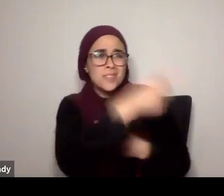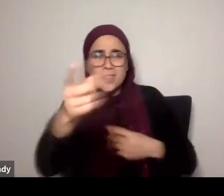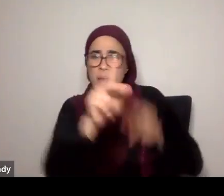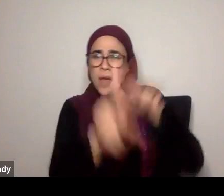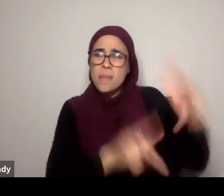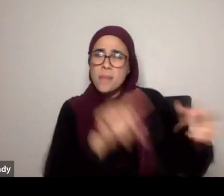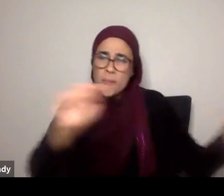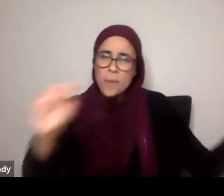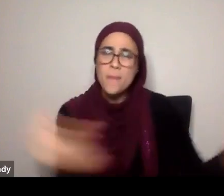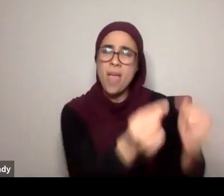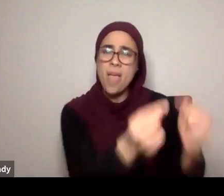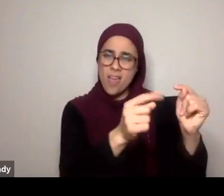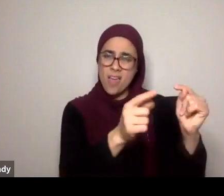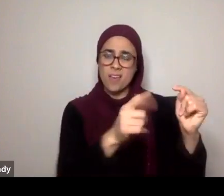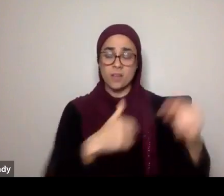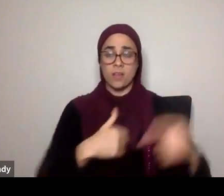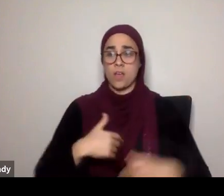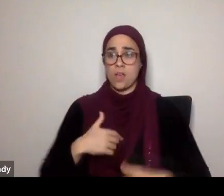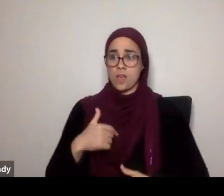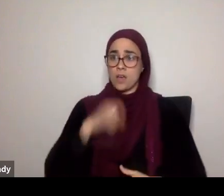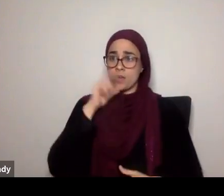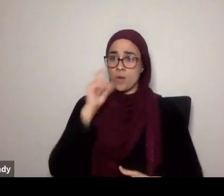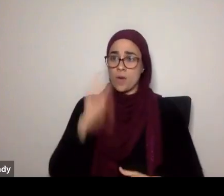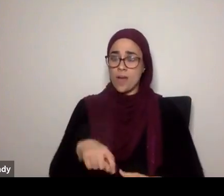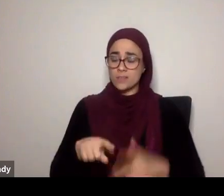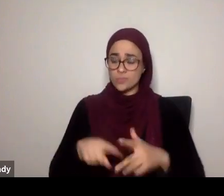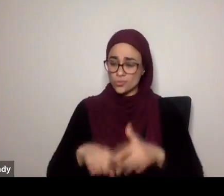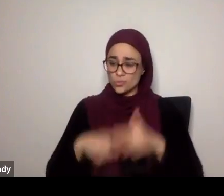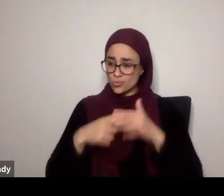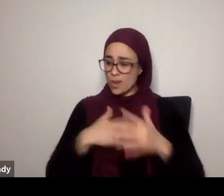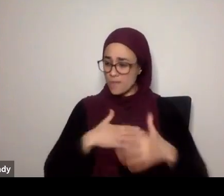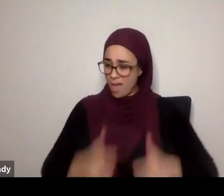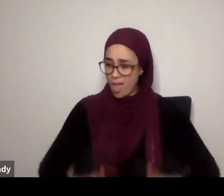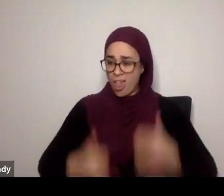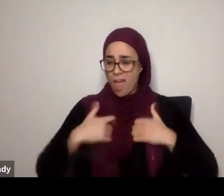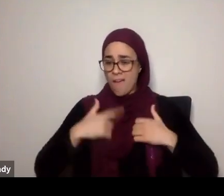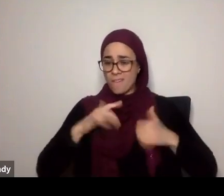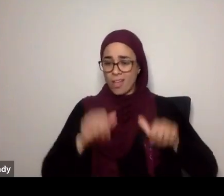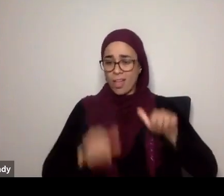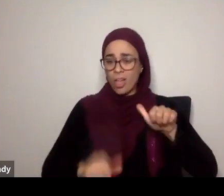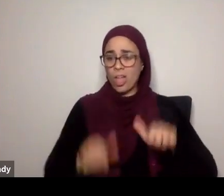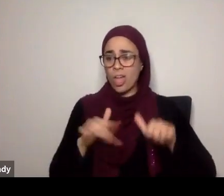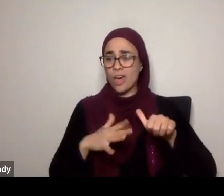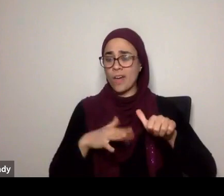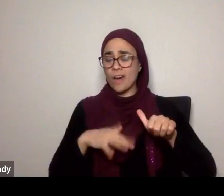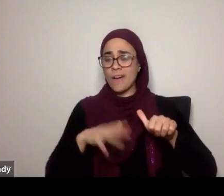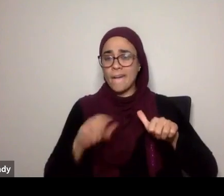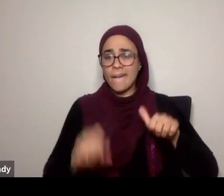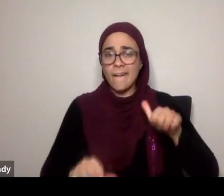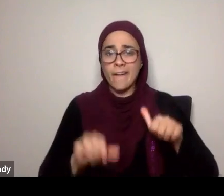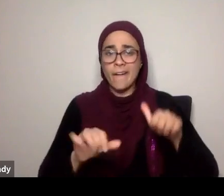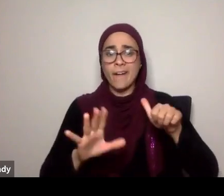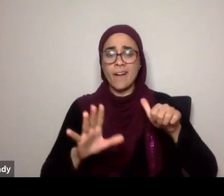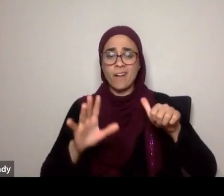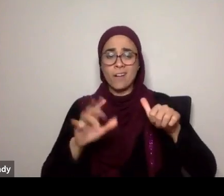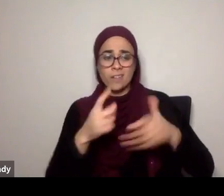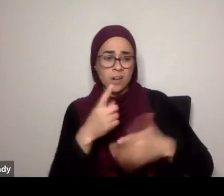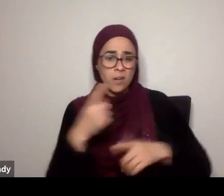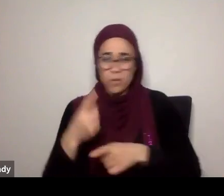Allah, I don't have to, I don't have to start my life with absolute skepticism, taking nothing as, you know, as